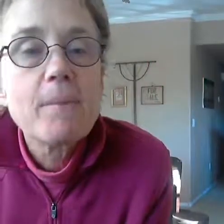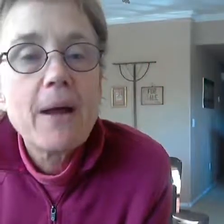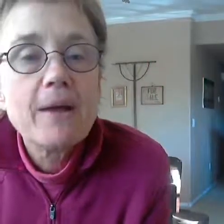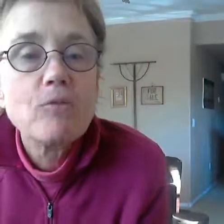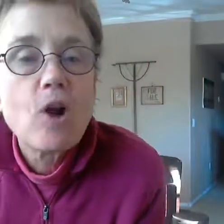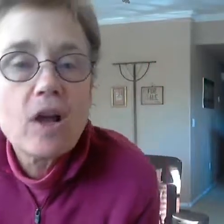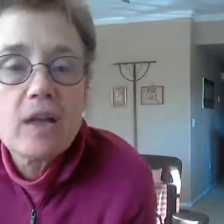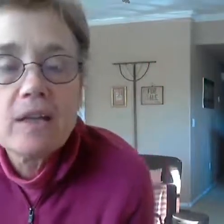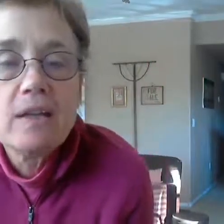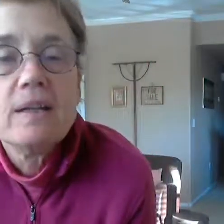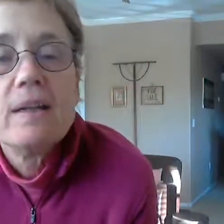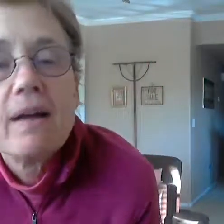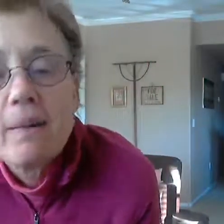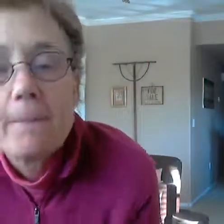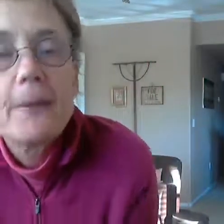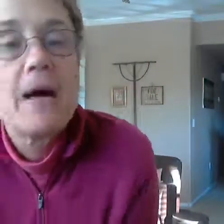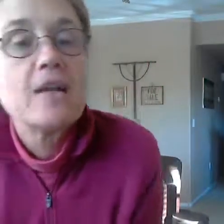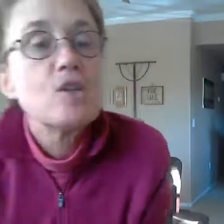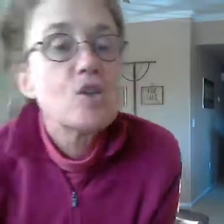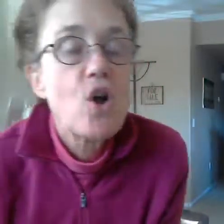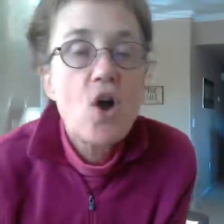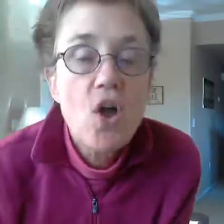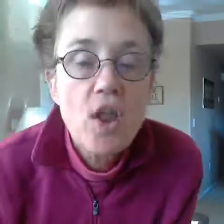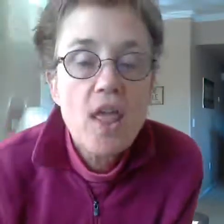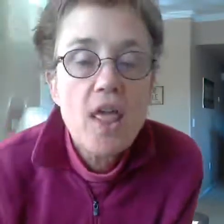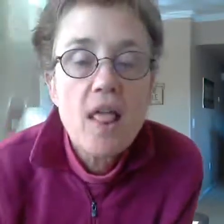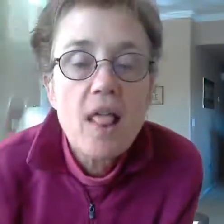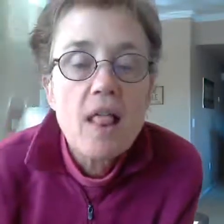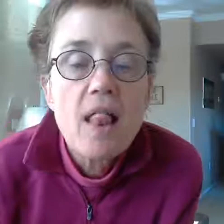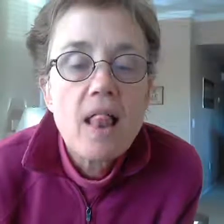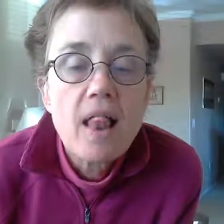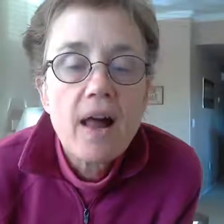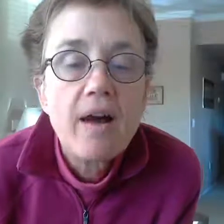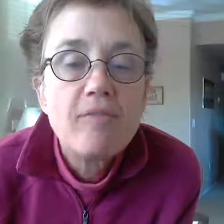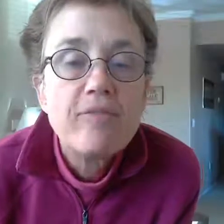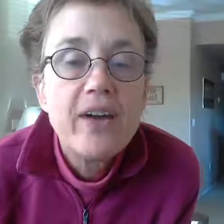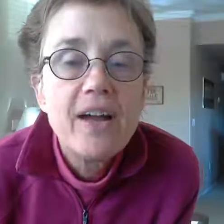bye ryan bye sean have fun